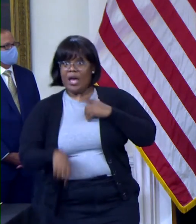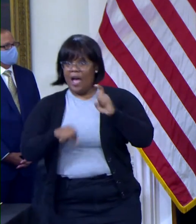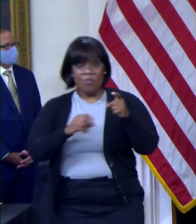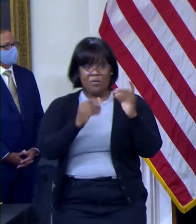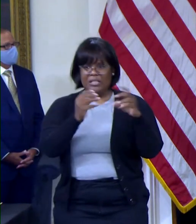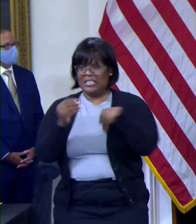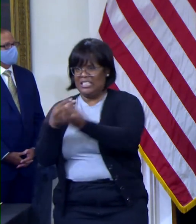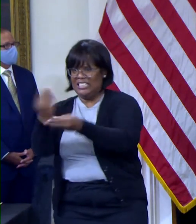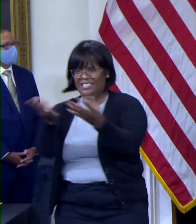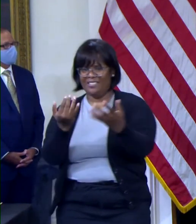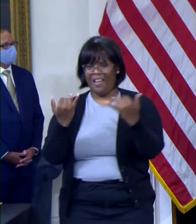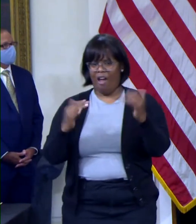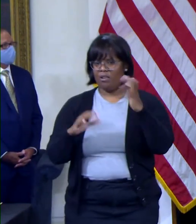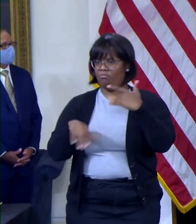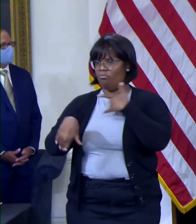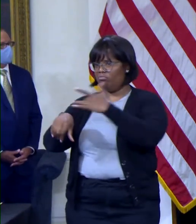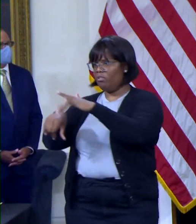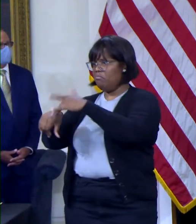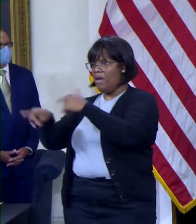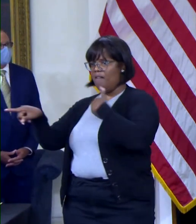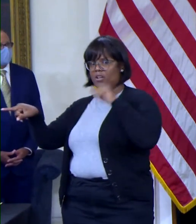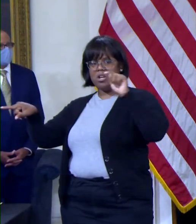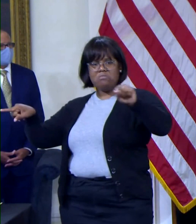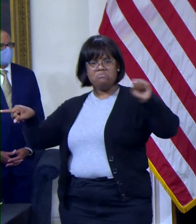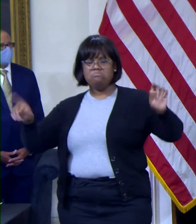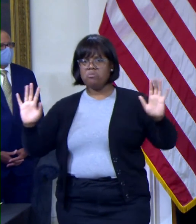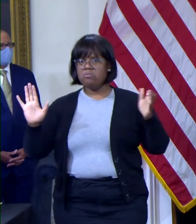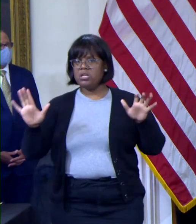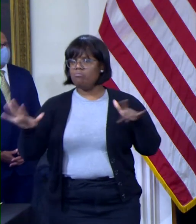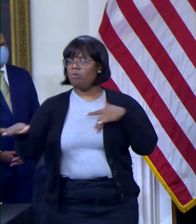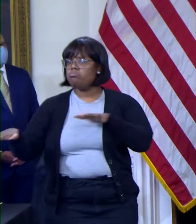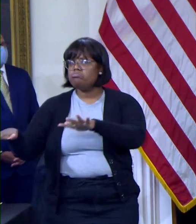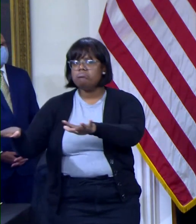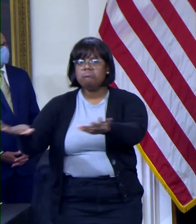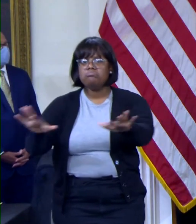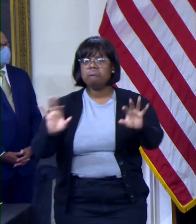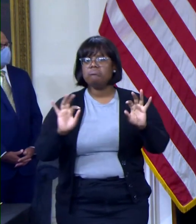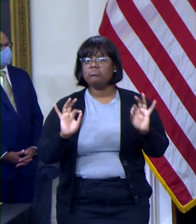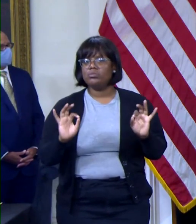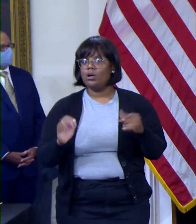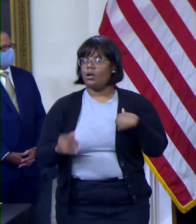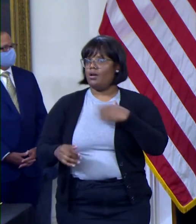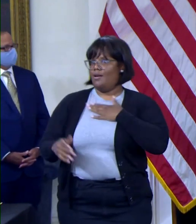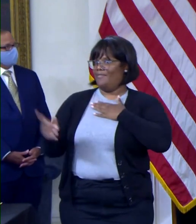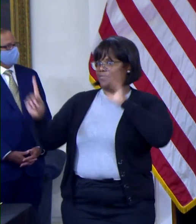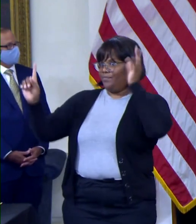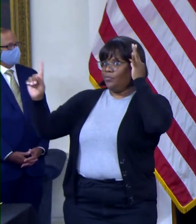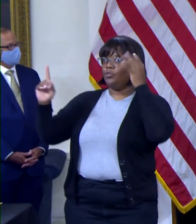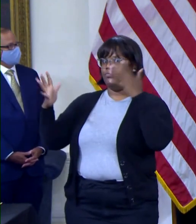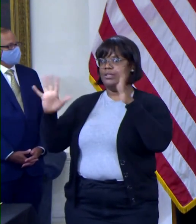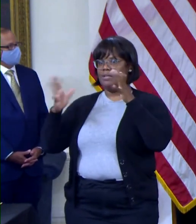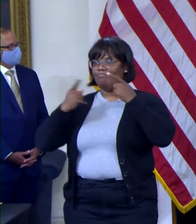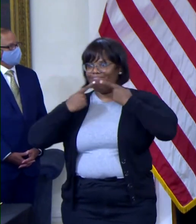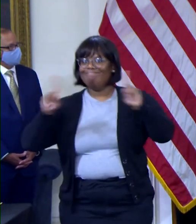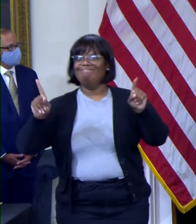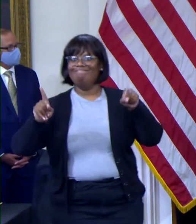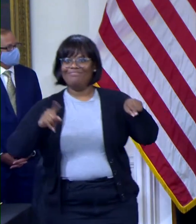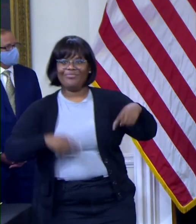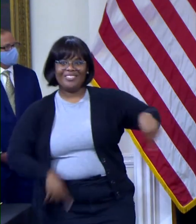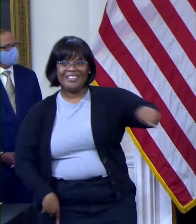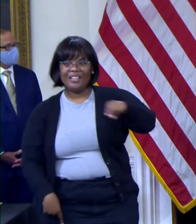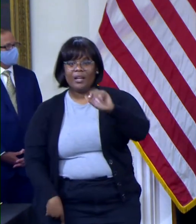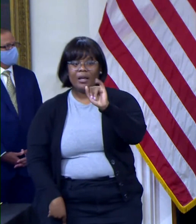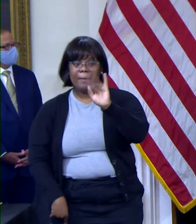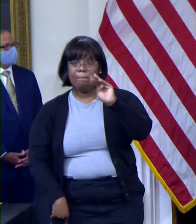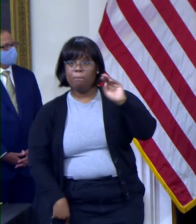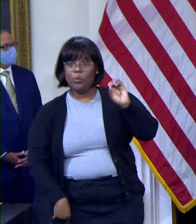We're happy that they made the announcements they did with respect to immunocompromised folks. And I think people have already been taking advantage of that and getting shots across